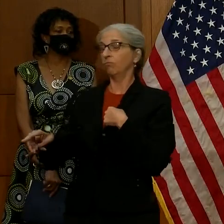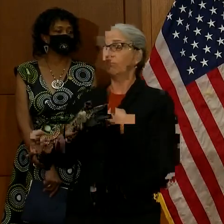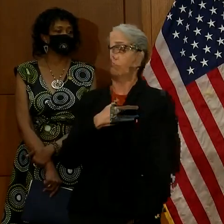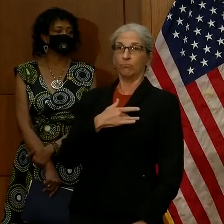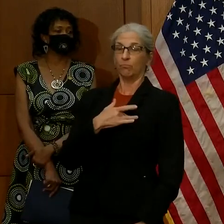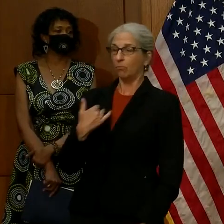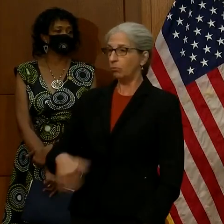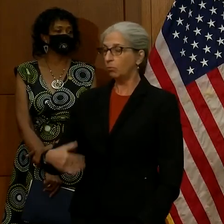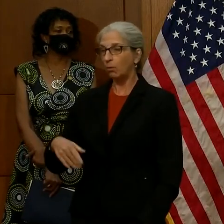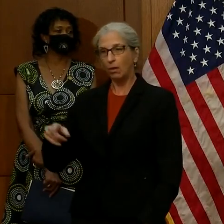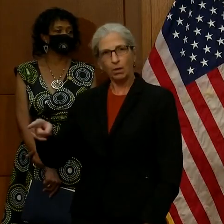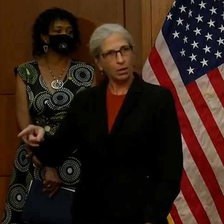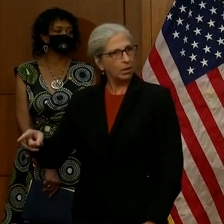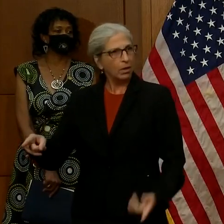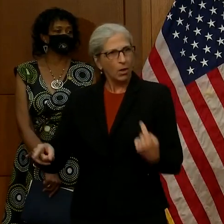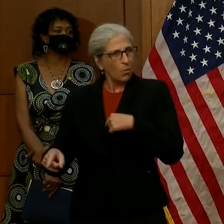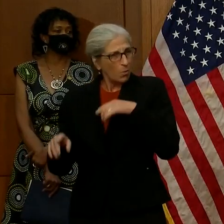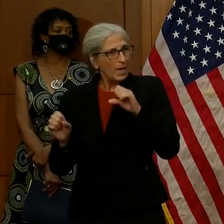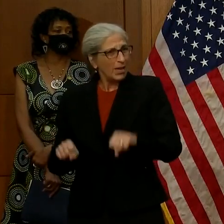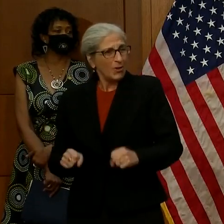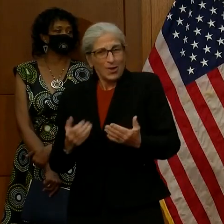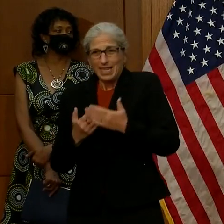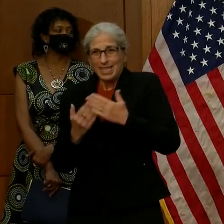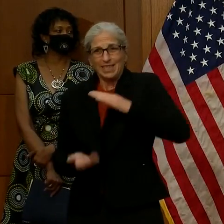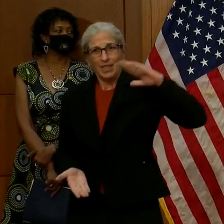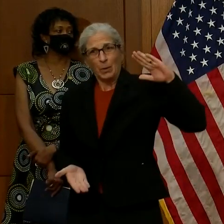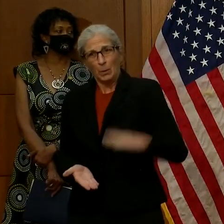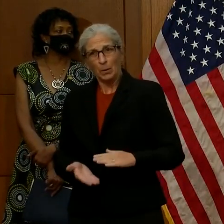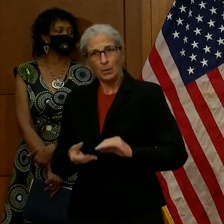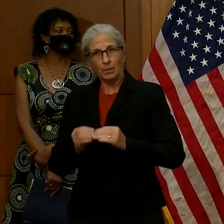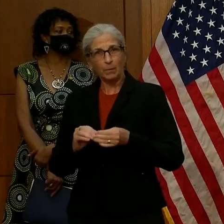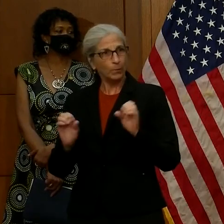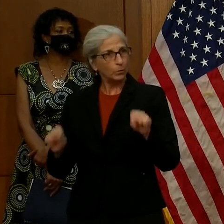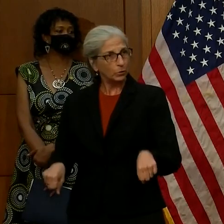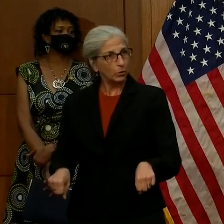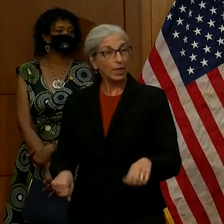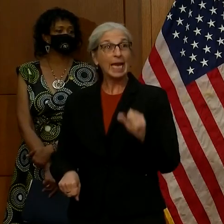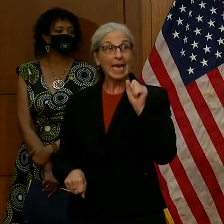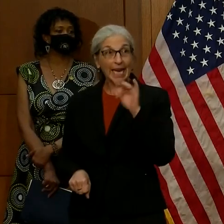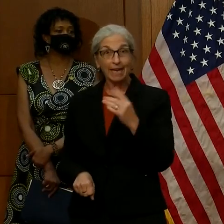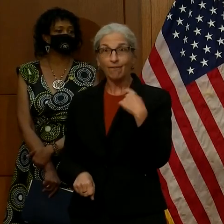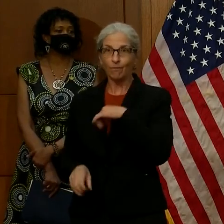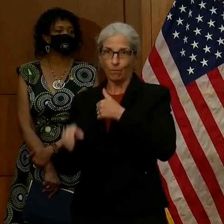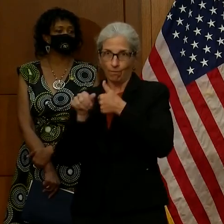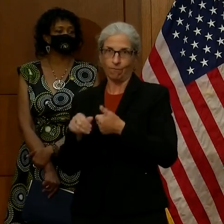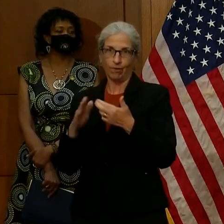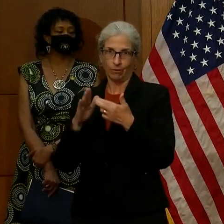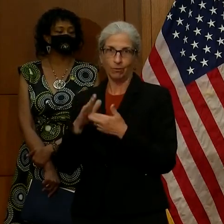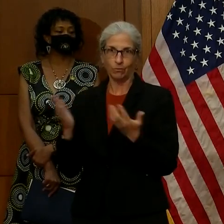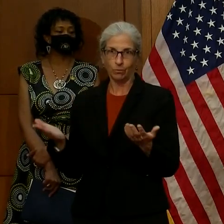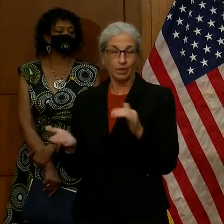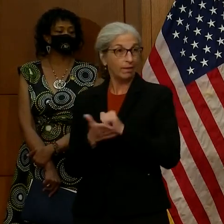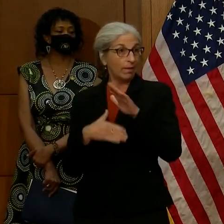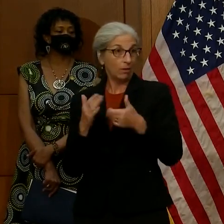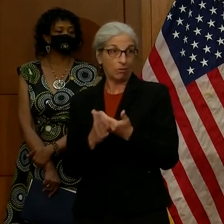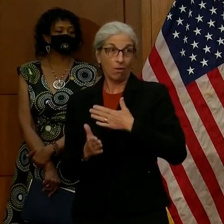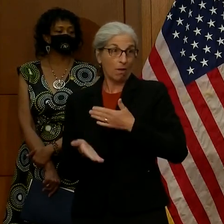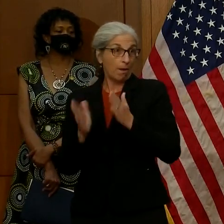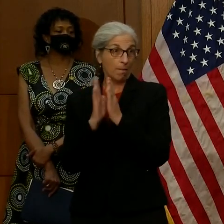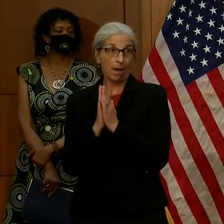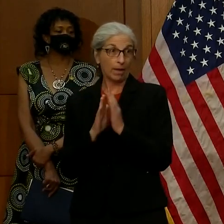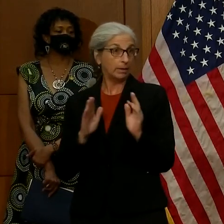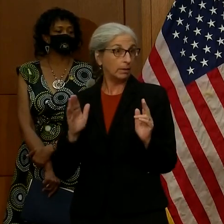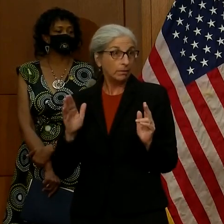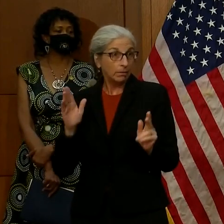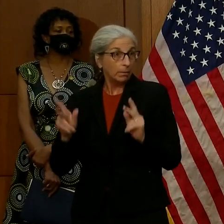do, because we could get this under control very easily if we all did the right thing. And that's all I'm asking of Virginians is to